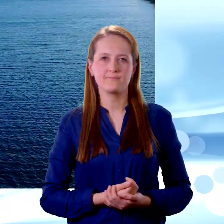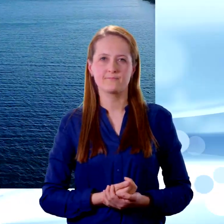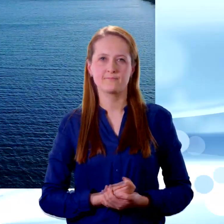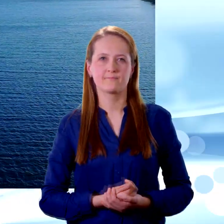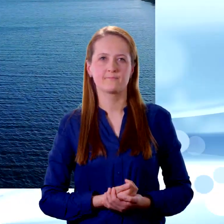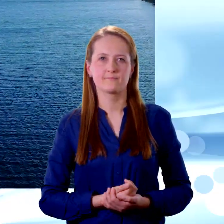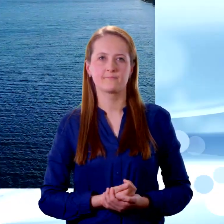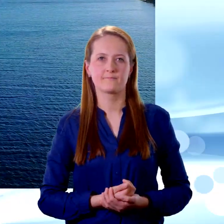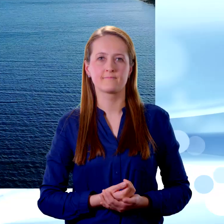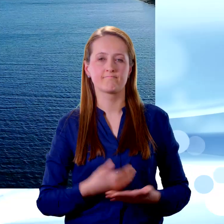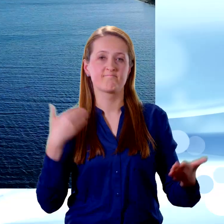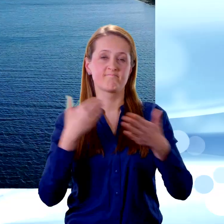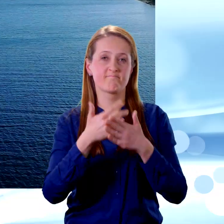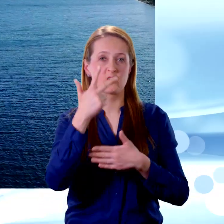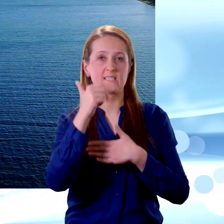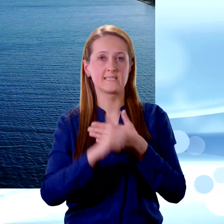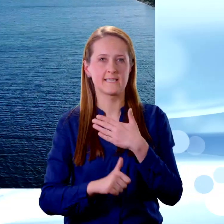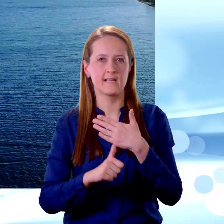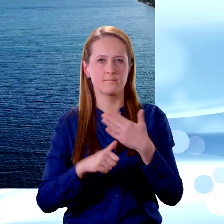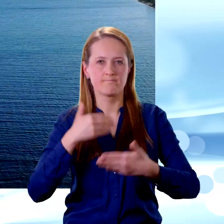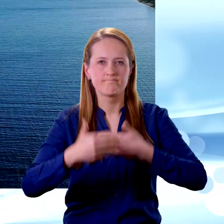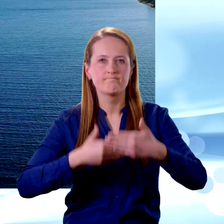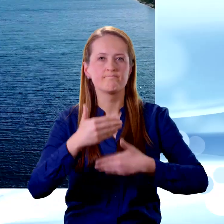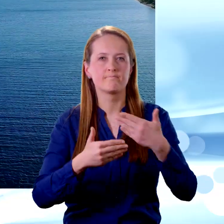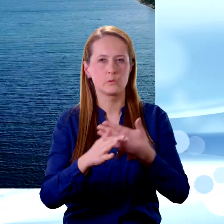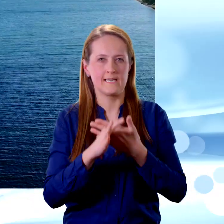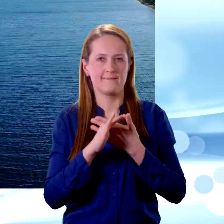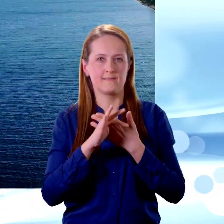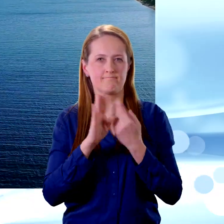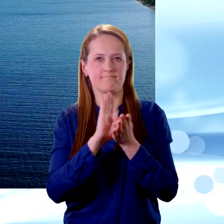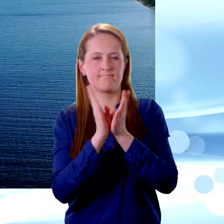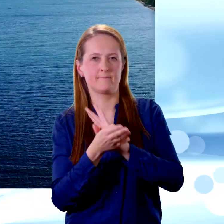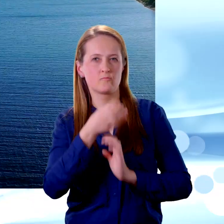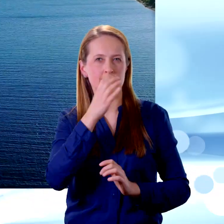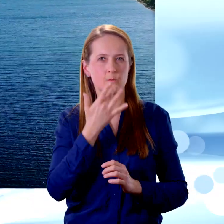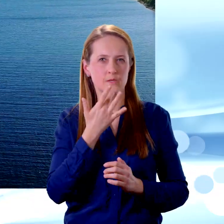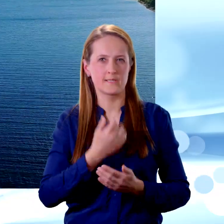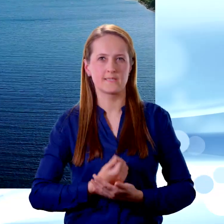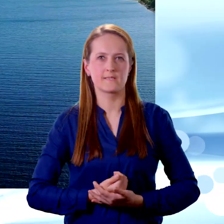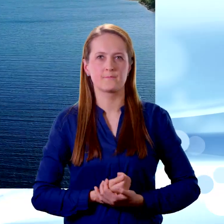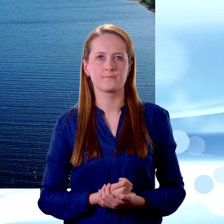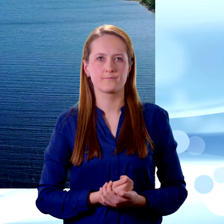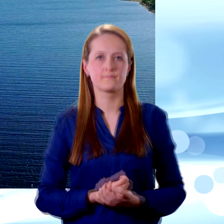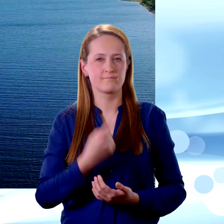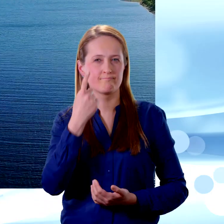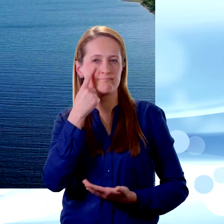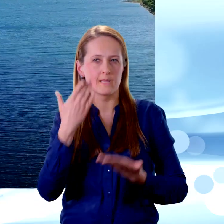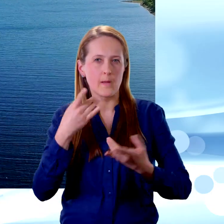It takes up to three days to transform raw water into safe drinking water. Let's see how that